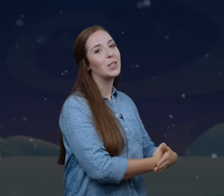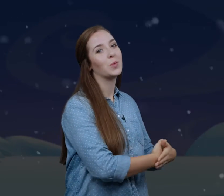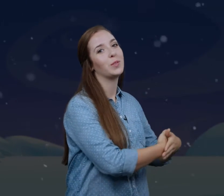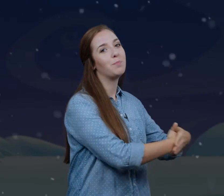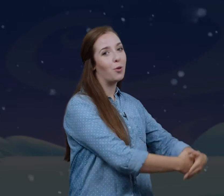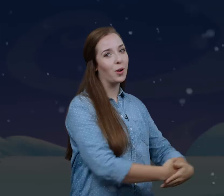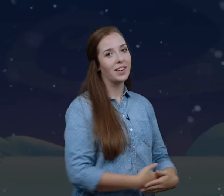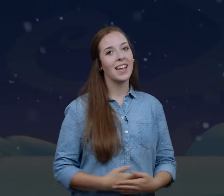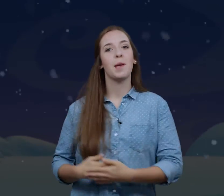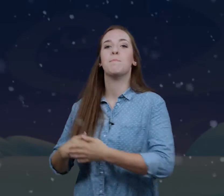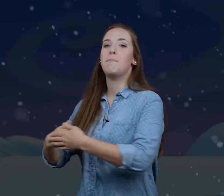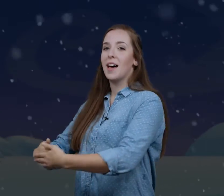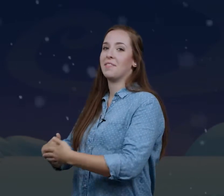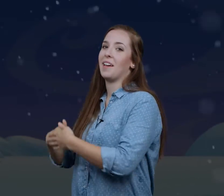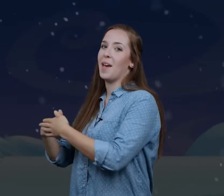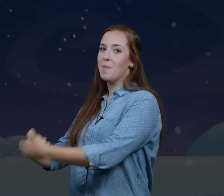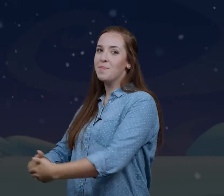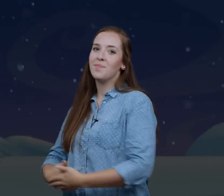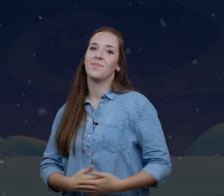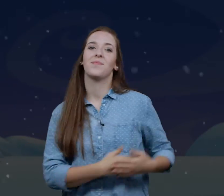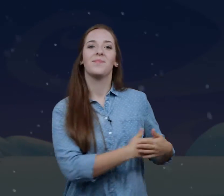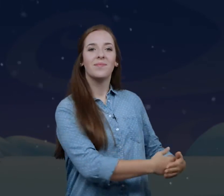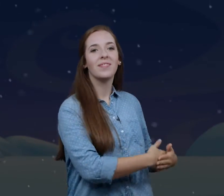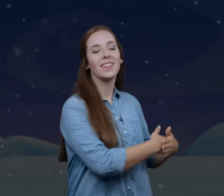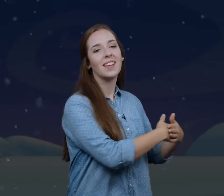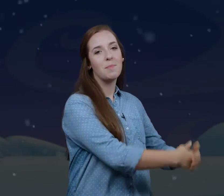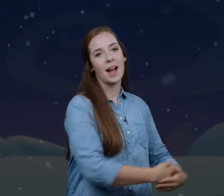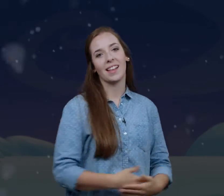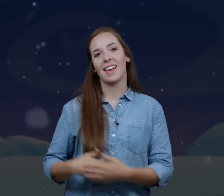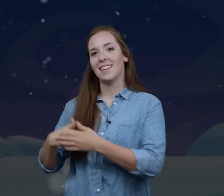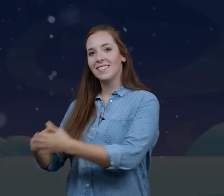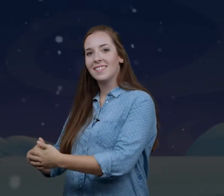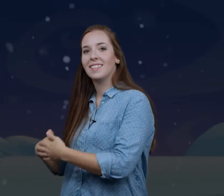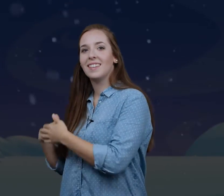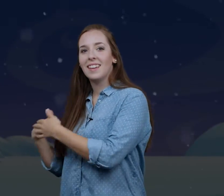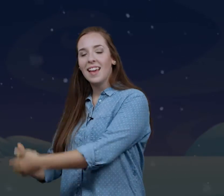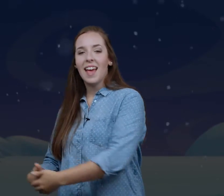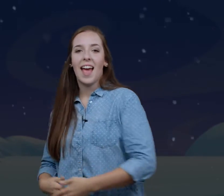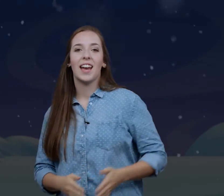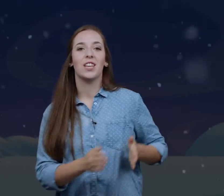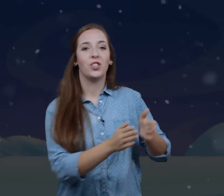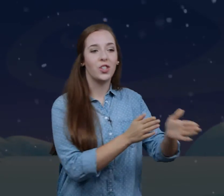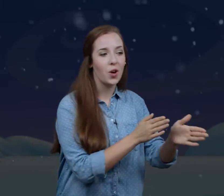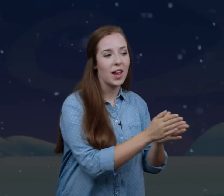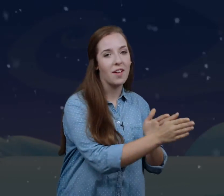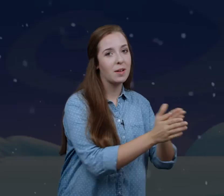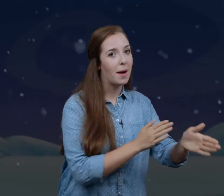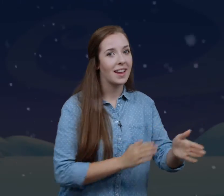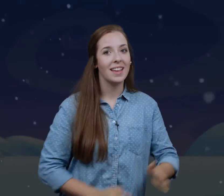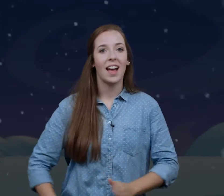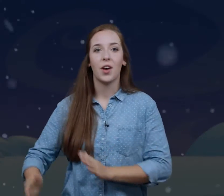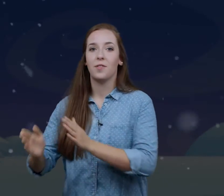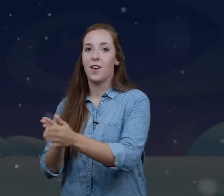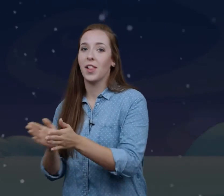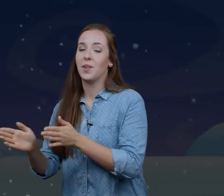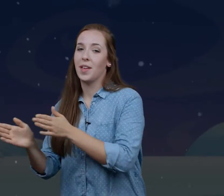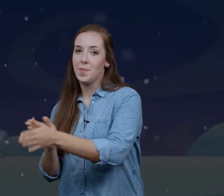was born in Bethlehem. And back again. And he showed everybody how to follow him.